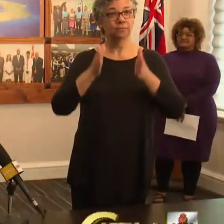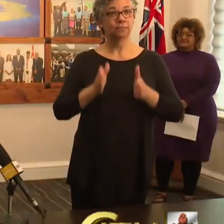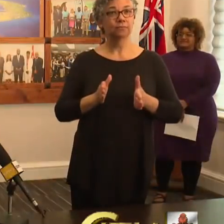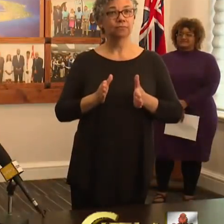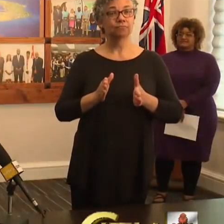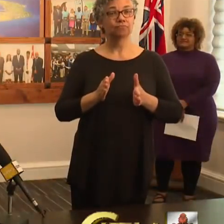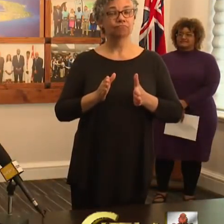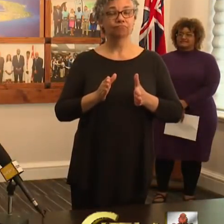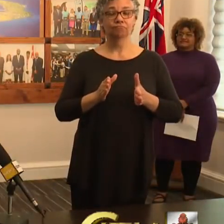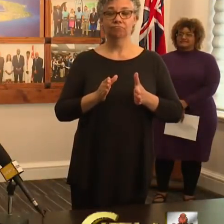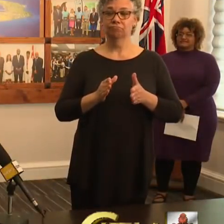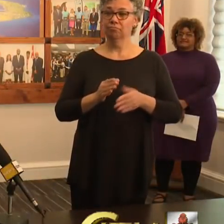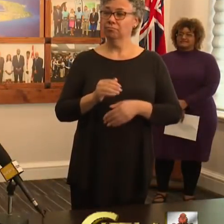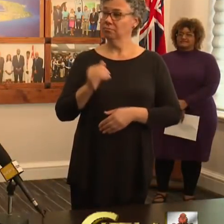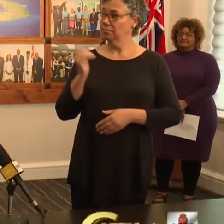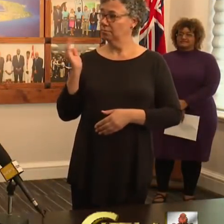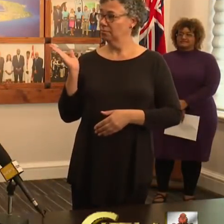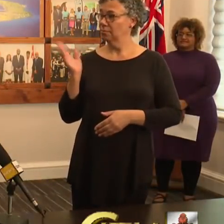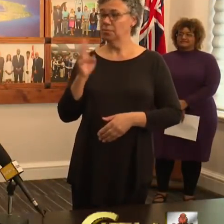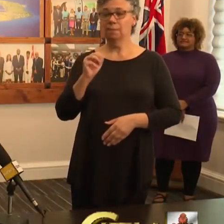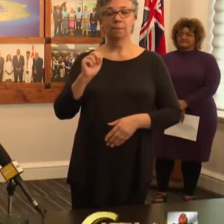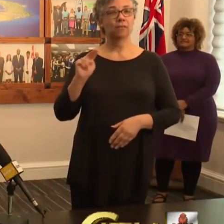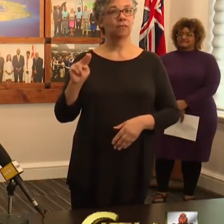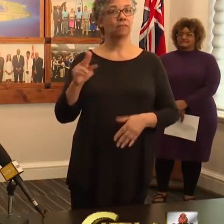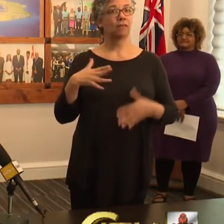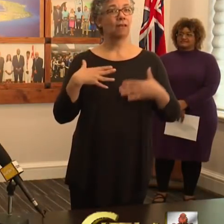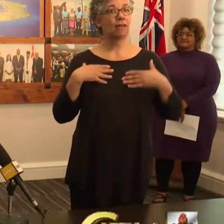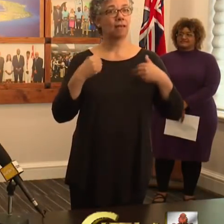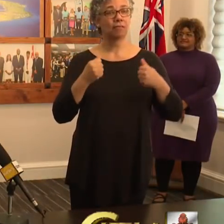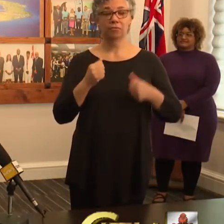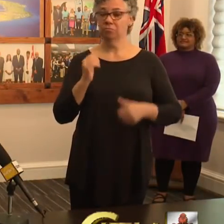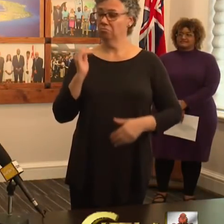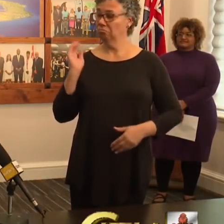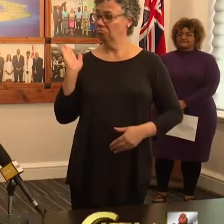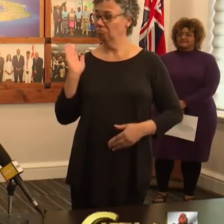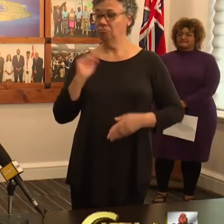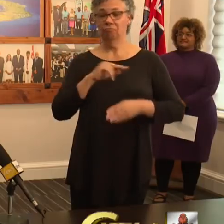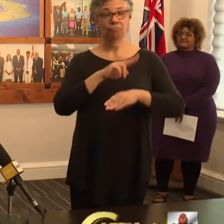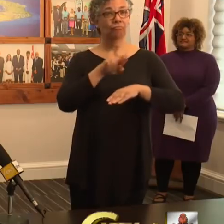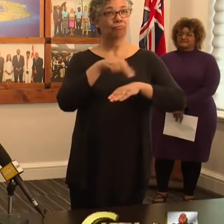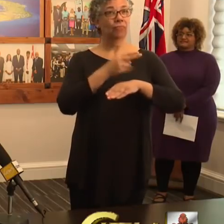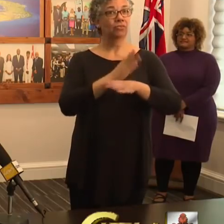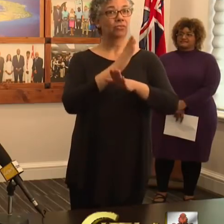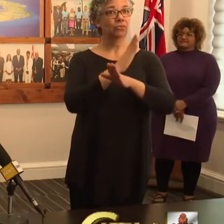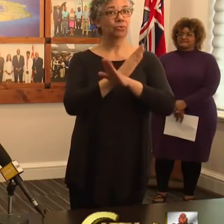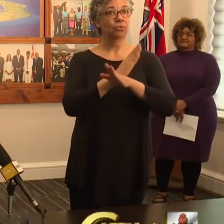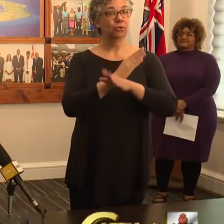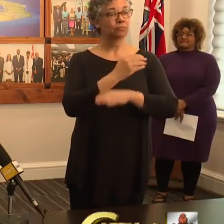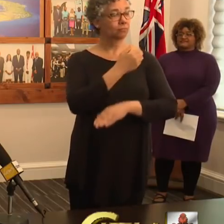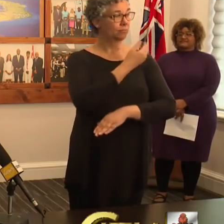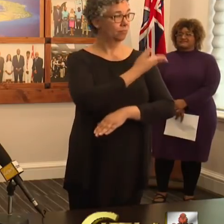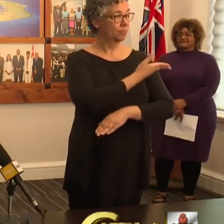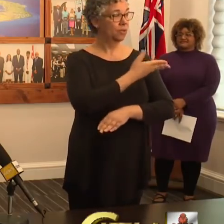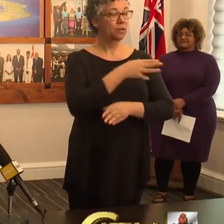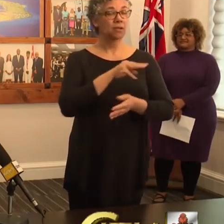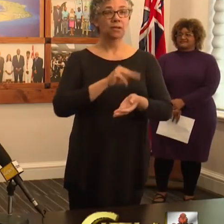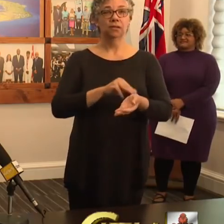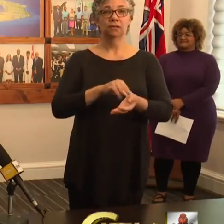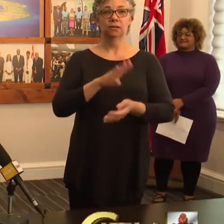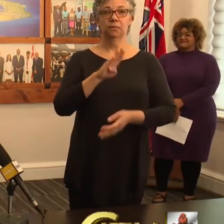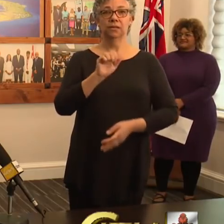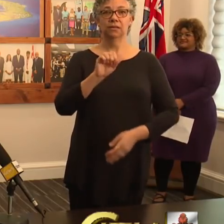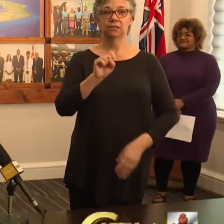by the Minister of Health, the Minister of National Security, and Dr. Charita Bazin from the Mid